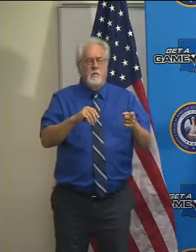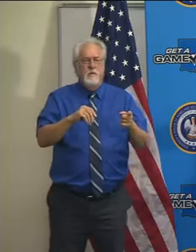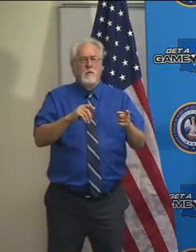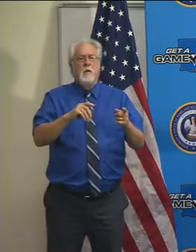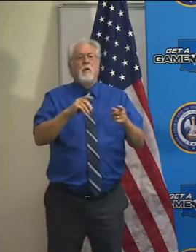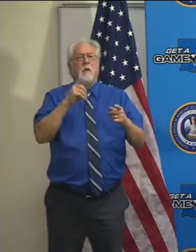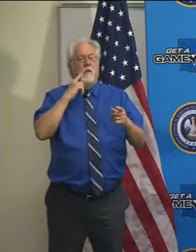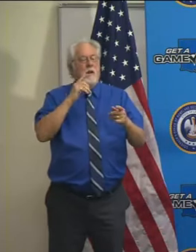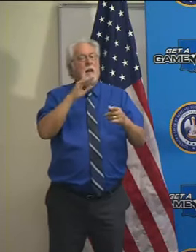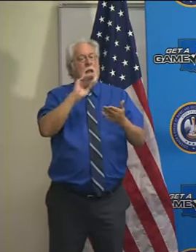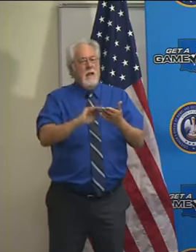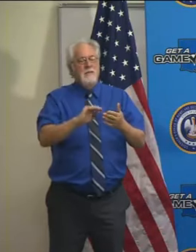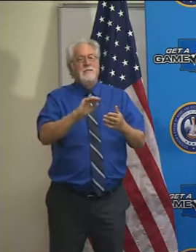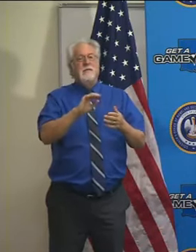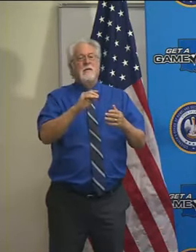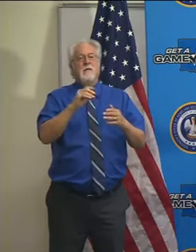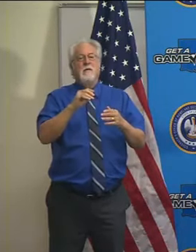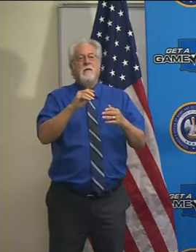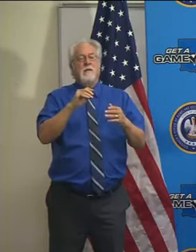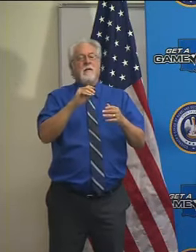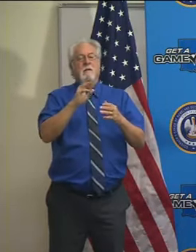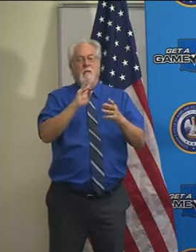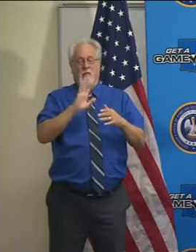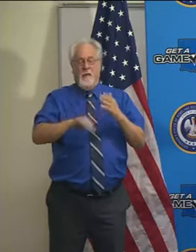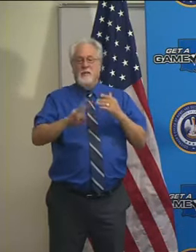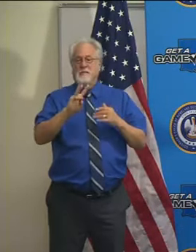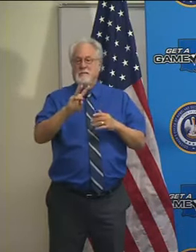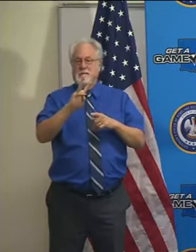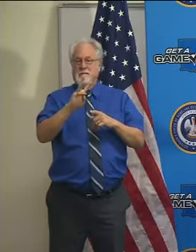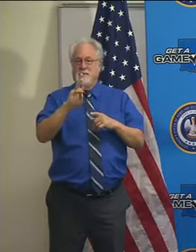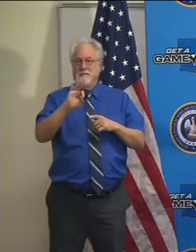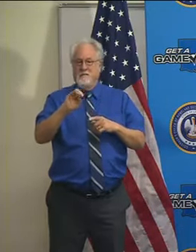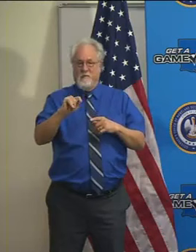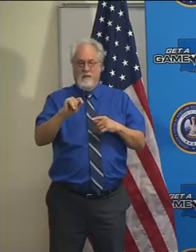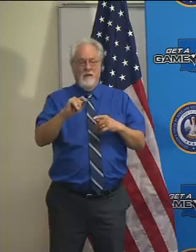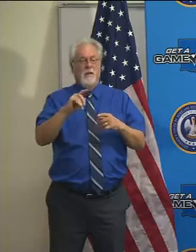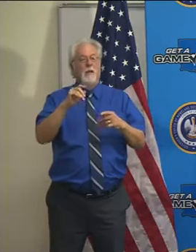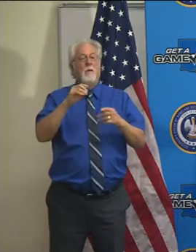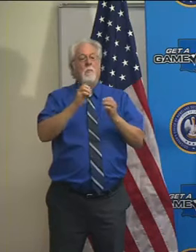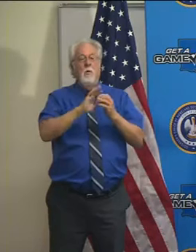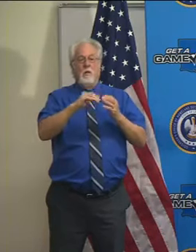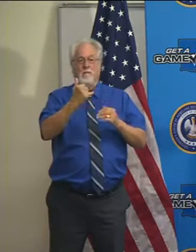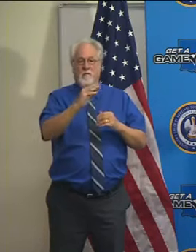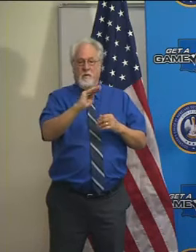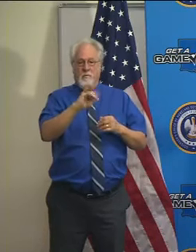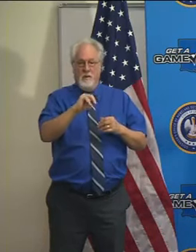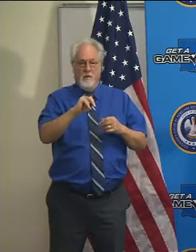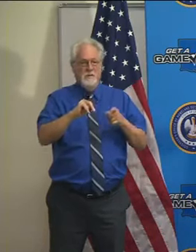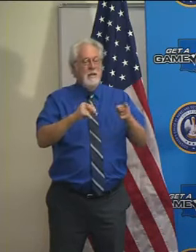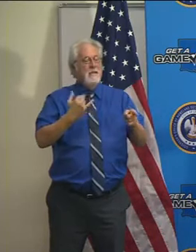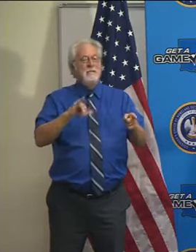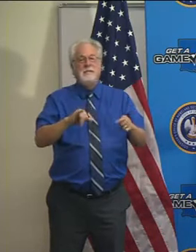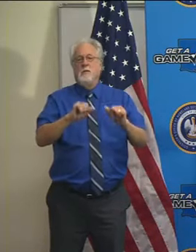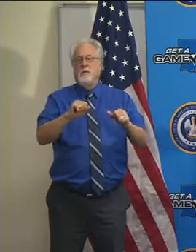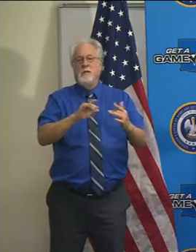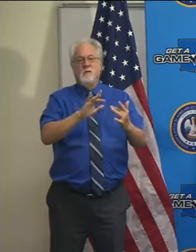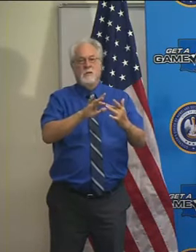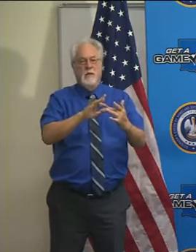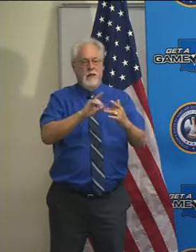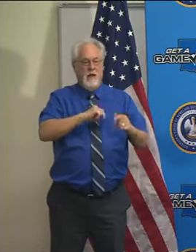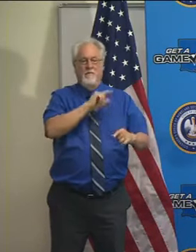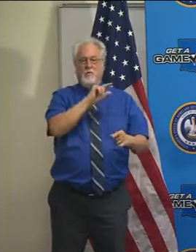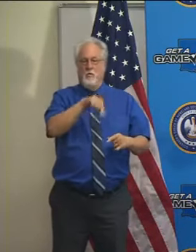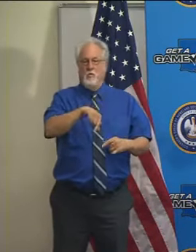known case for greater than 15 minutes, just because we're in phase three, that doesn't change that requirement. You are still going to be a potential contact and have to quarantine